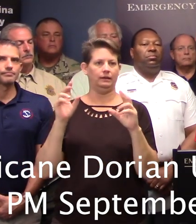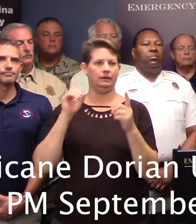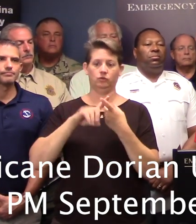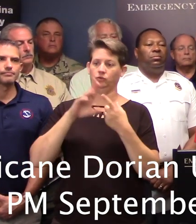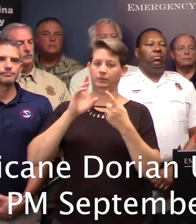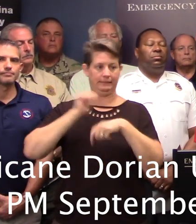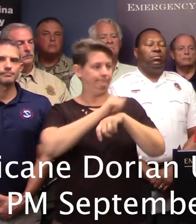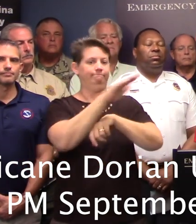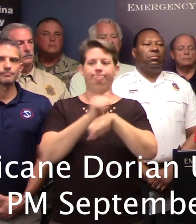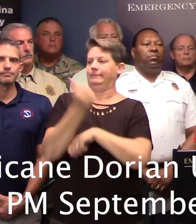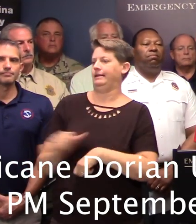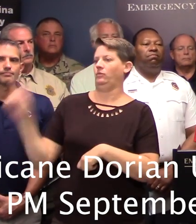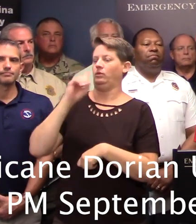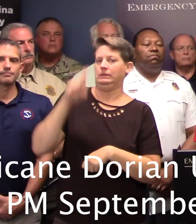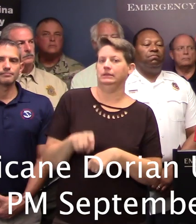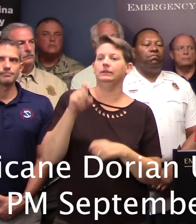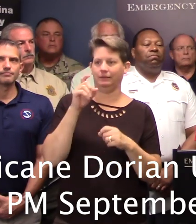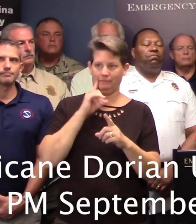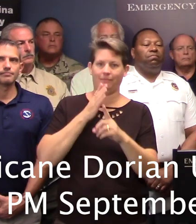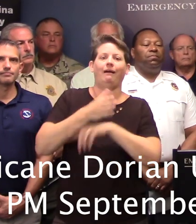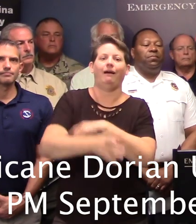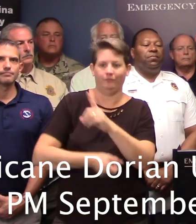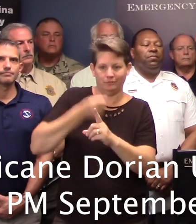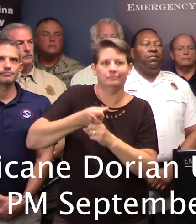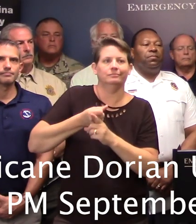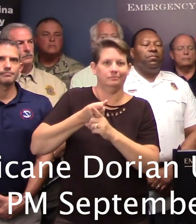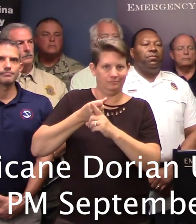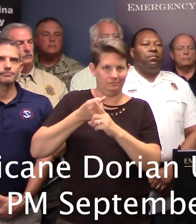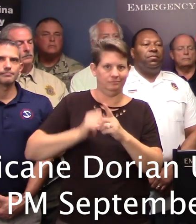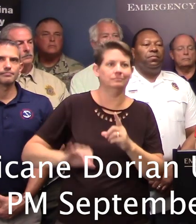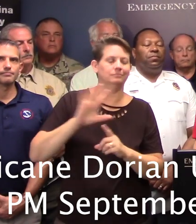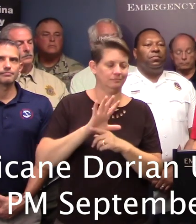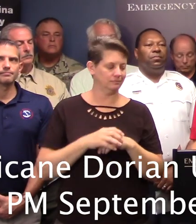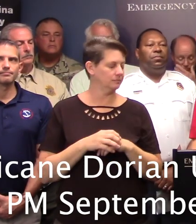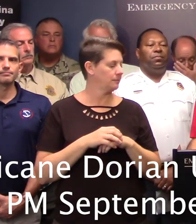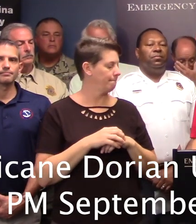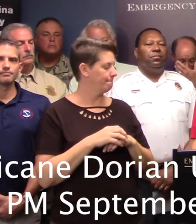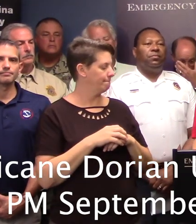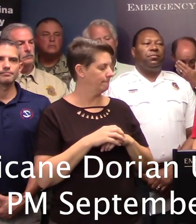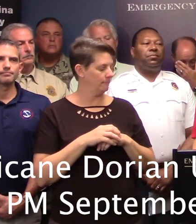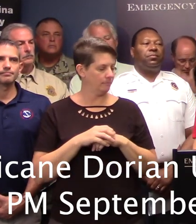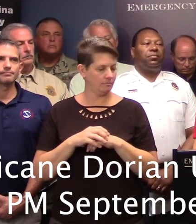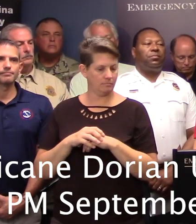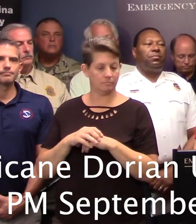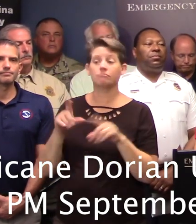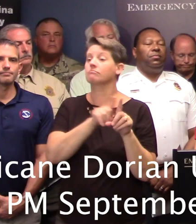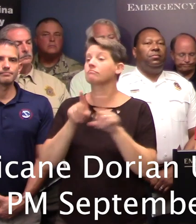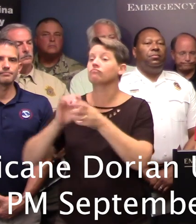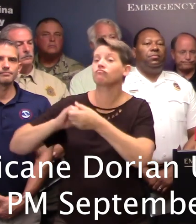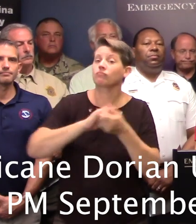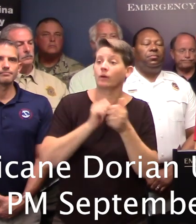to be deployed wherever we may need them once the storm hits. Meanwhile, we'll also continue to coordinate with FEMA